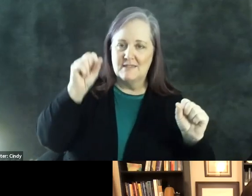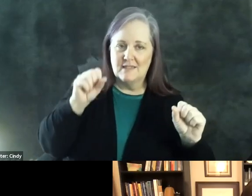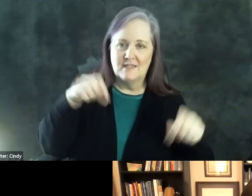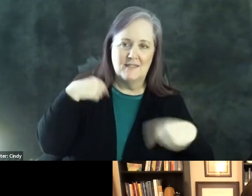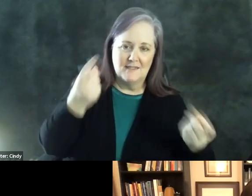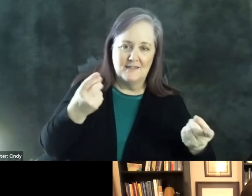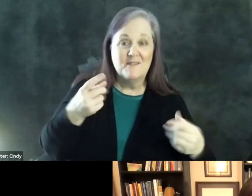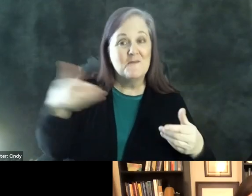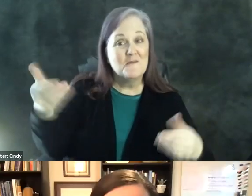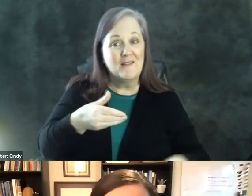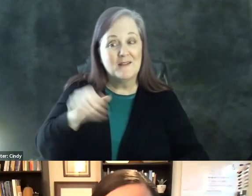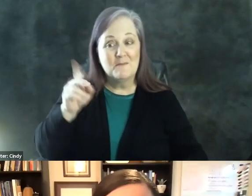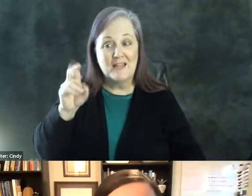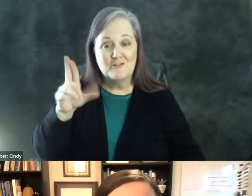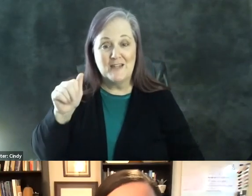Andrea.